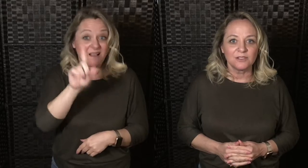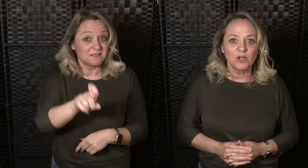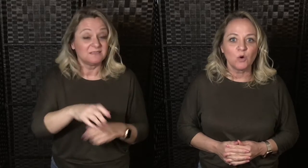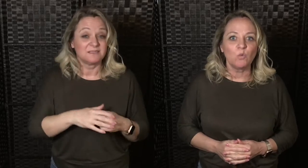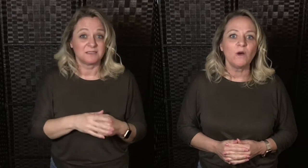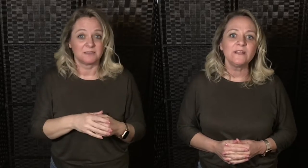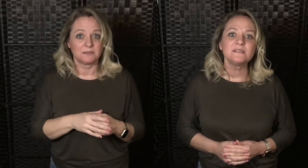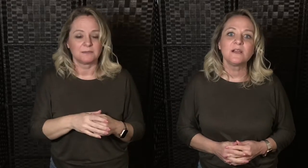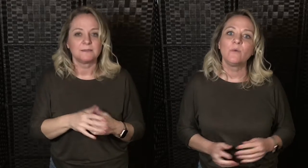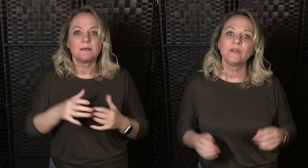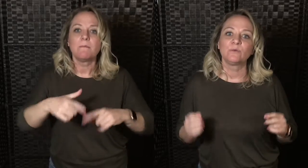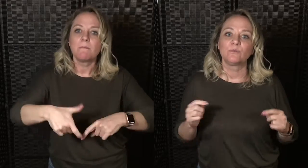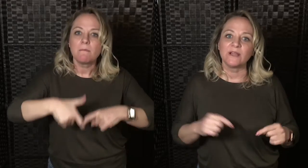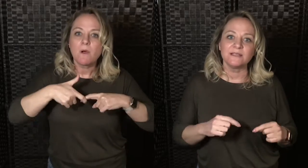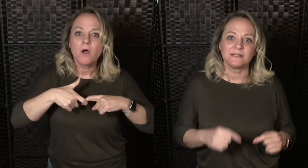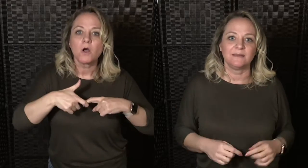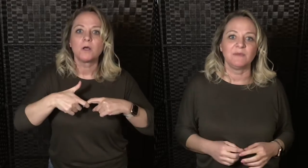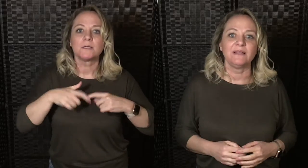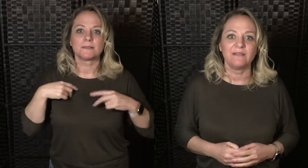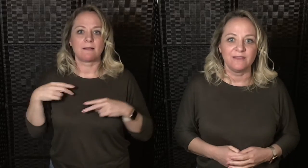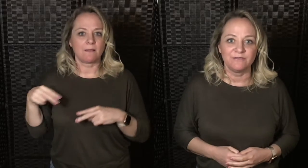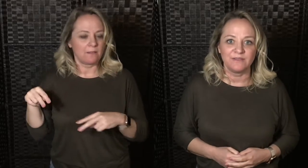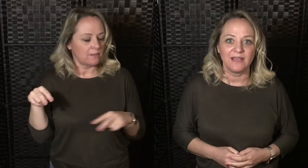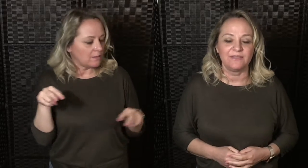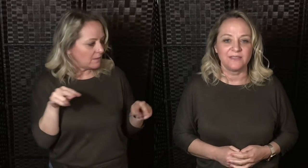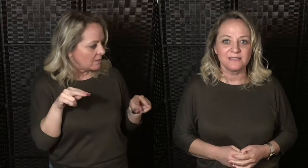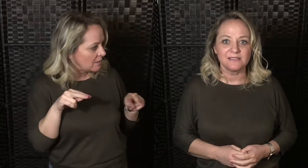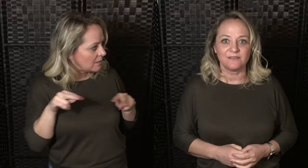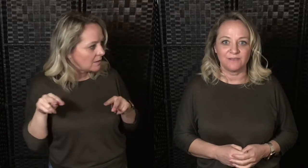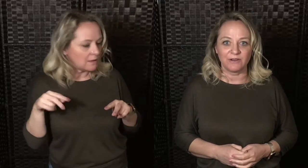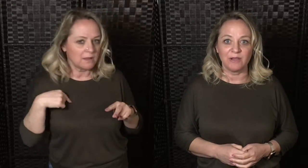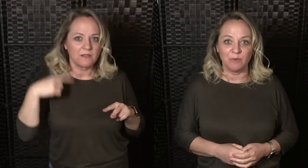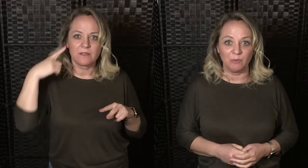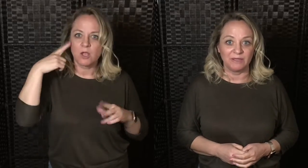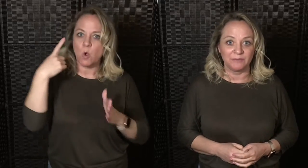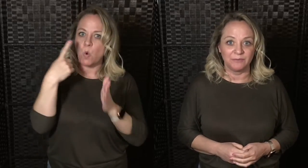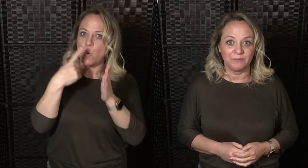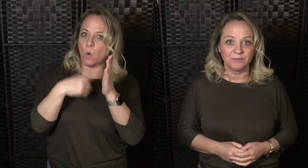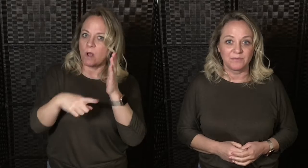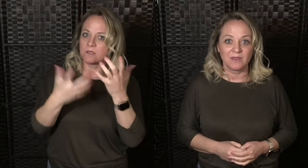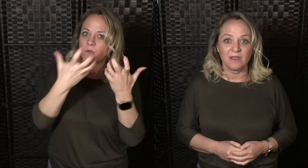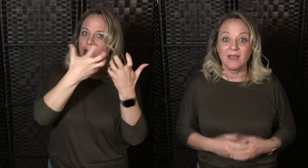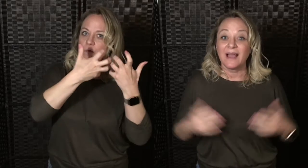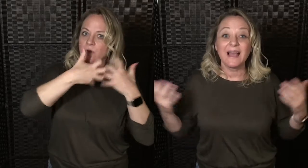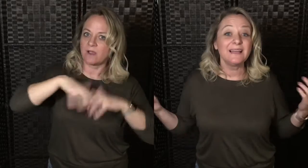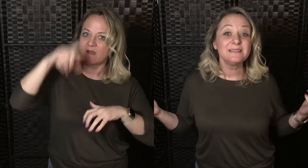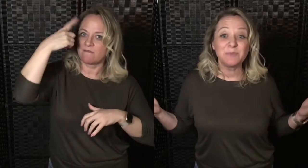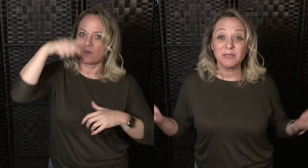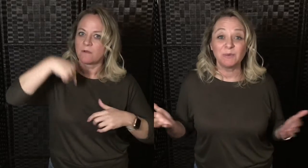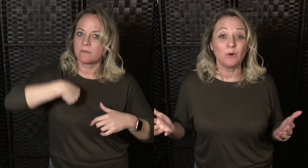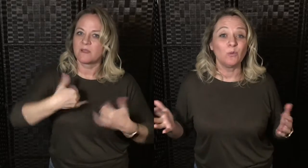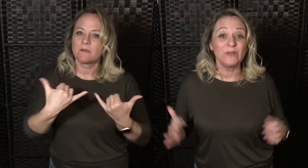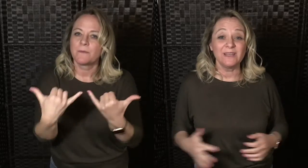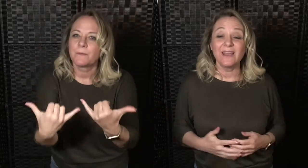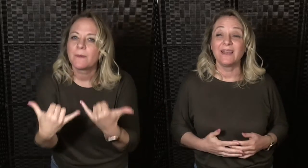what is going right in my life at this very moment? As people, we get